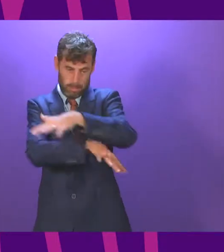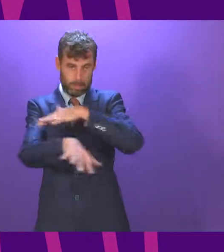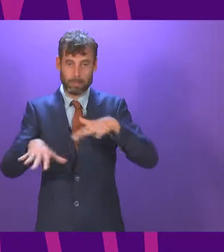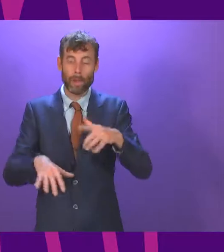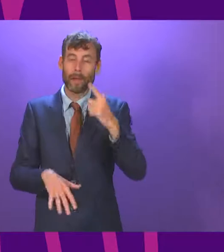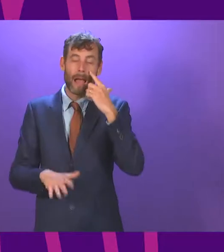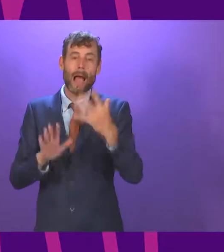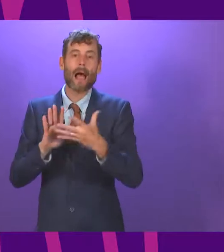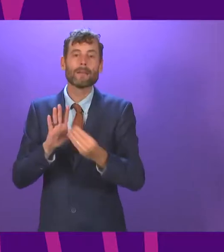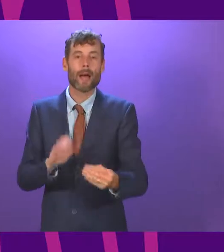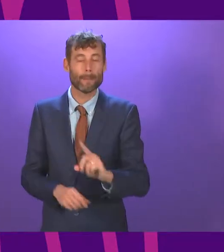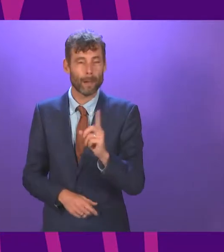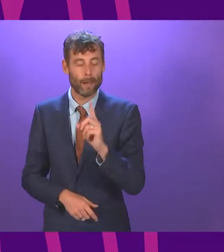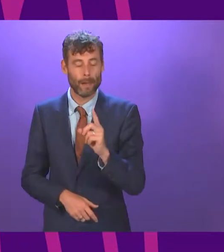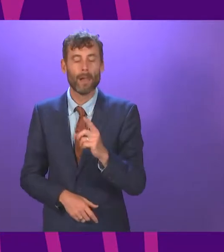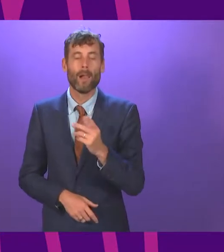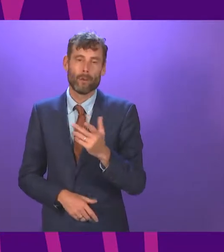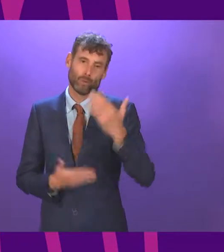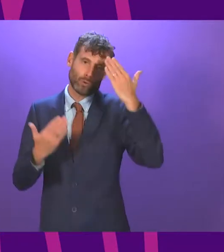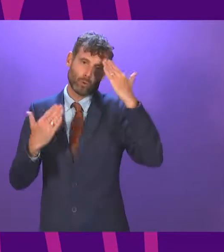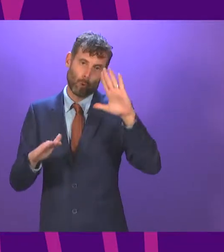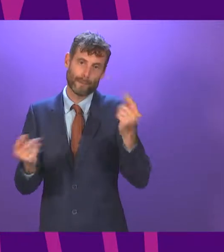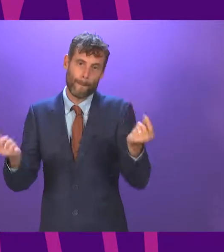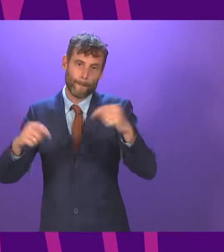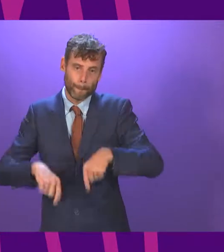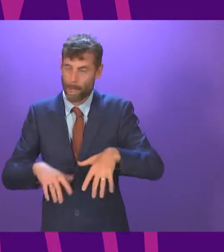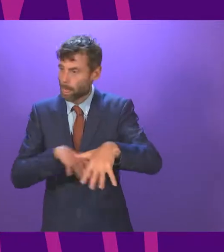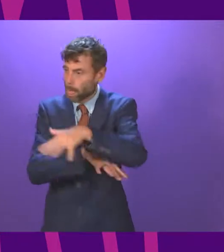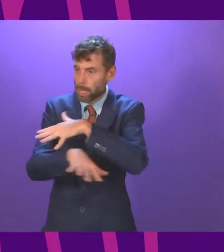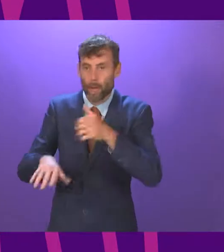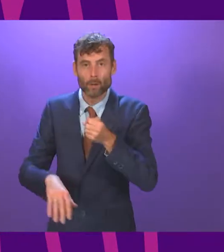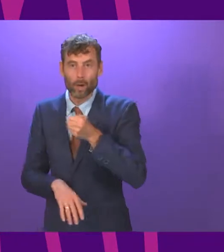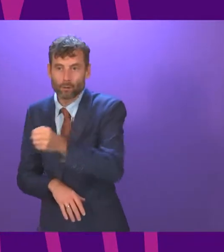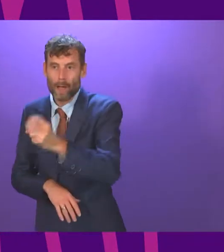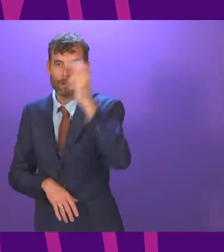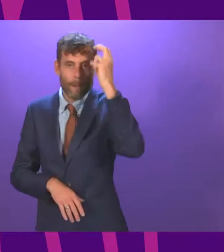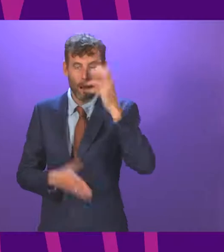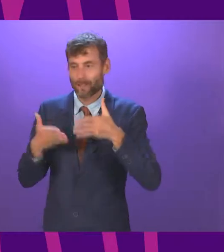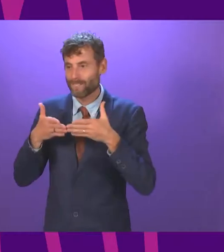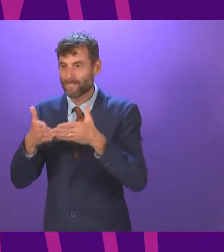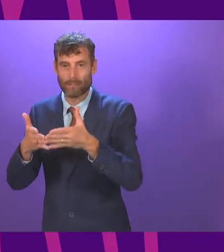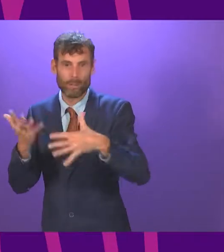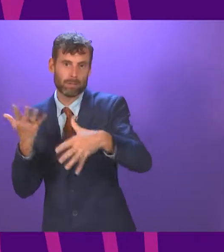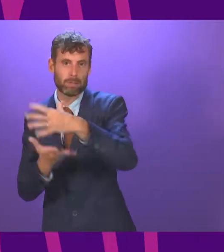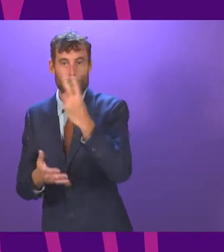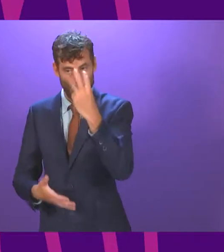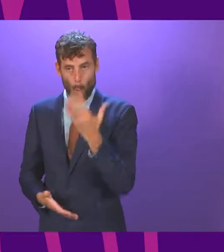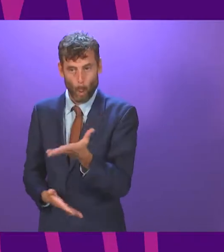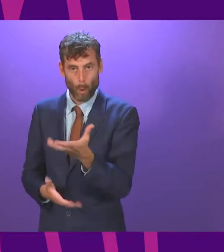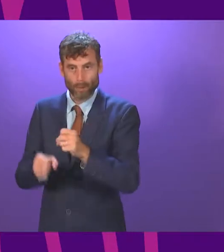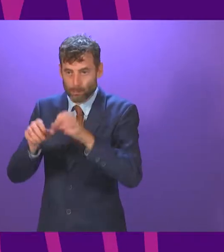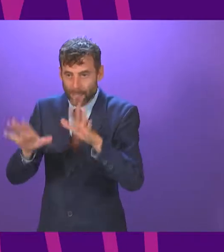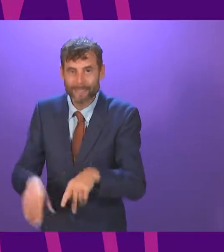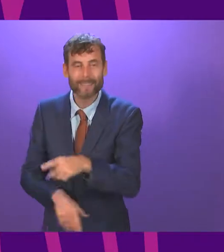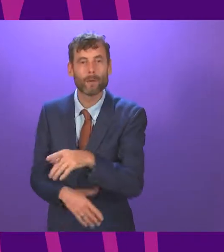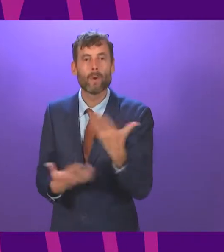ancient vessels that regularly break down. The transport minister hasn't been seen on a ferry since his appointment, but maybe he's too busy